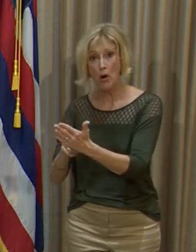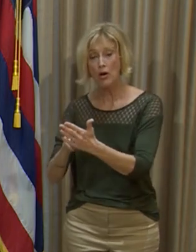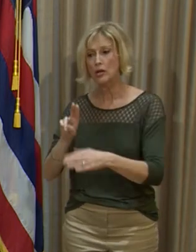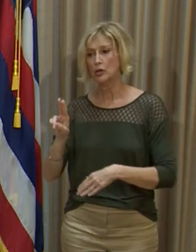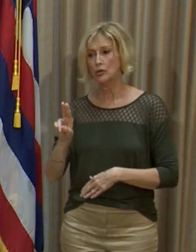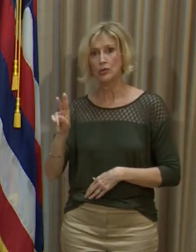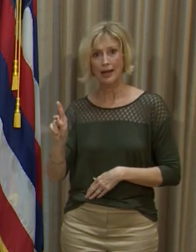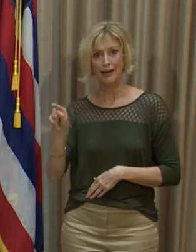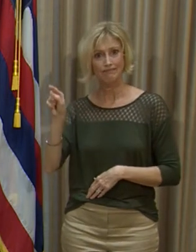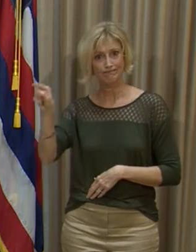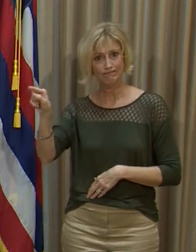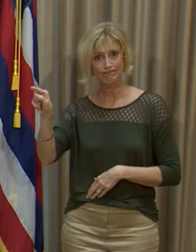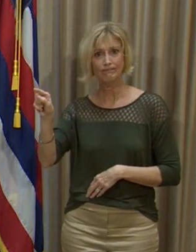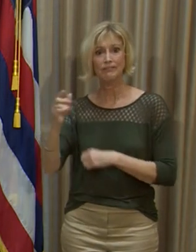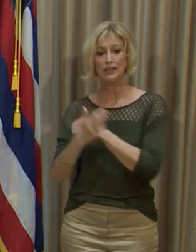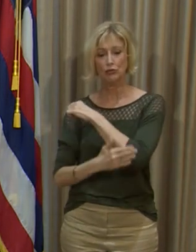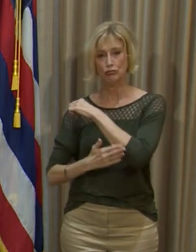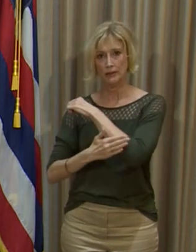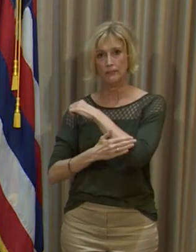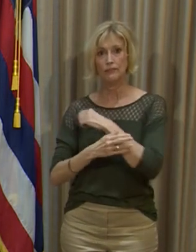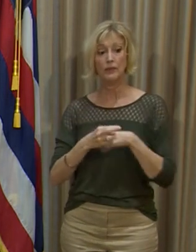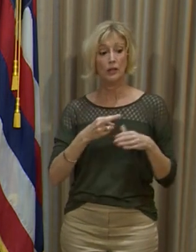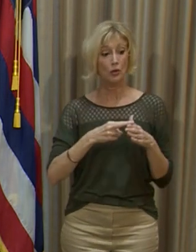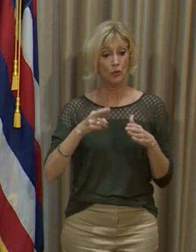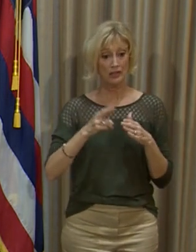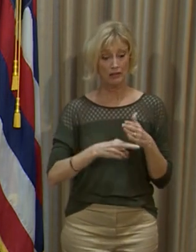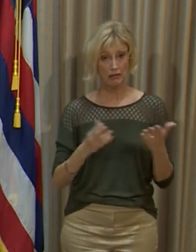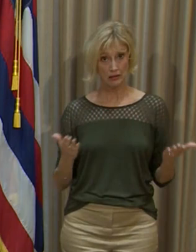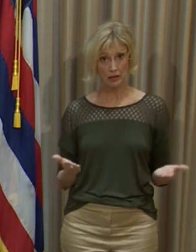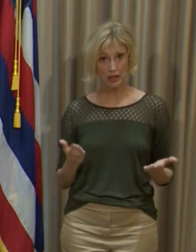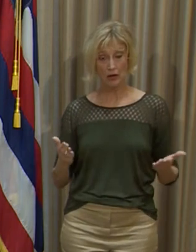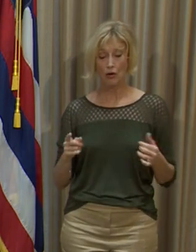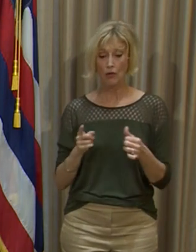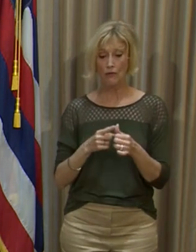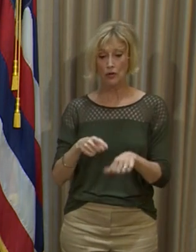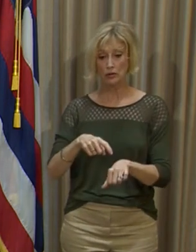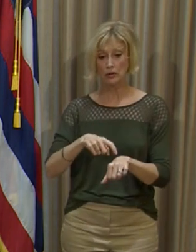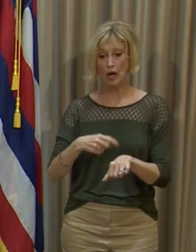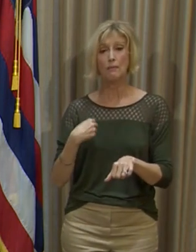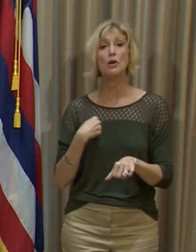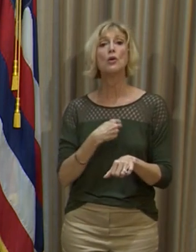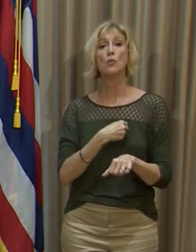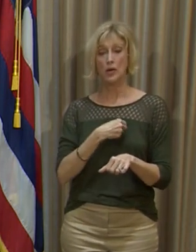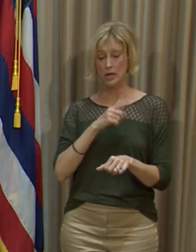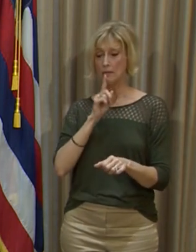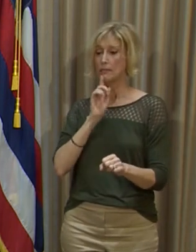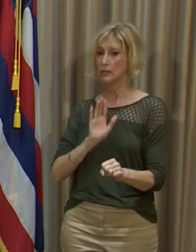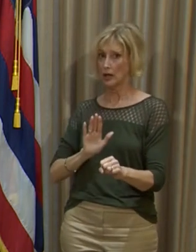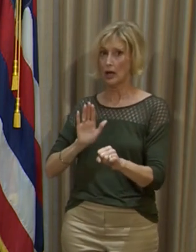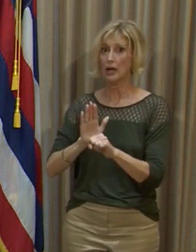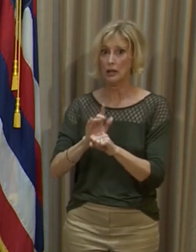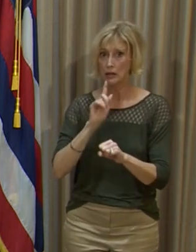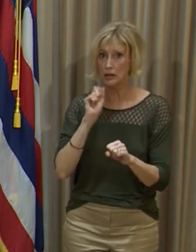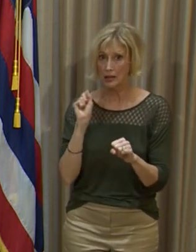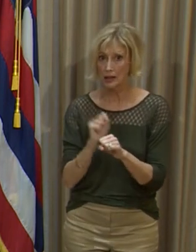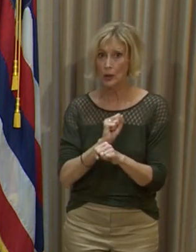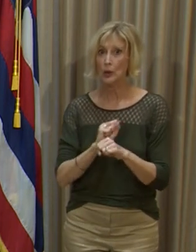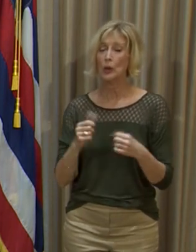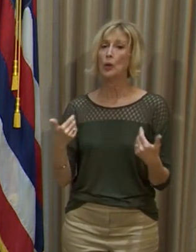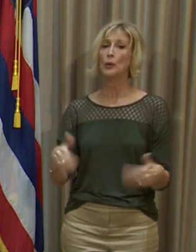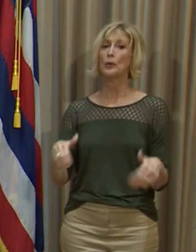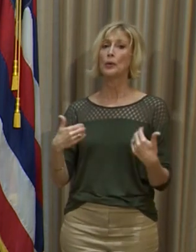and the results are in and for the first time we can confirm that this highly